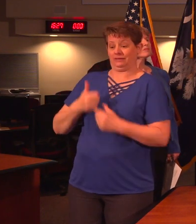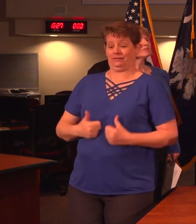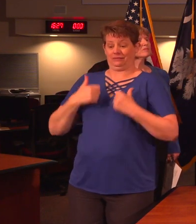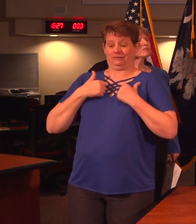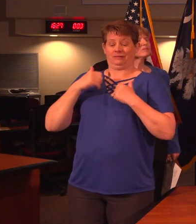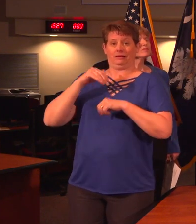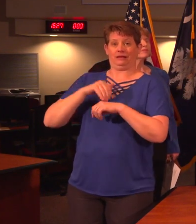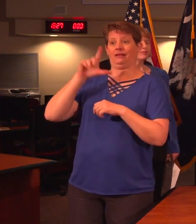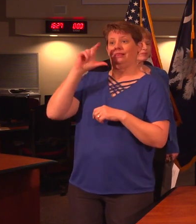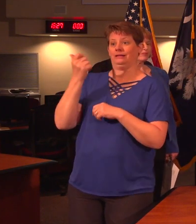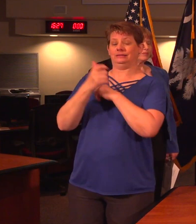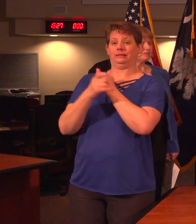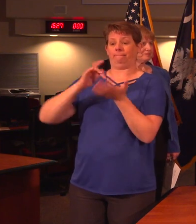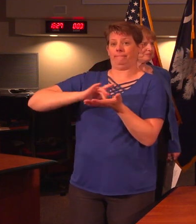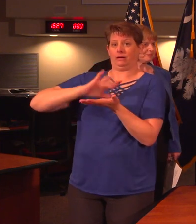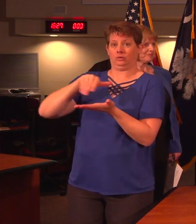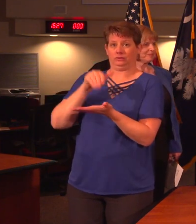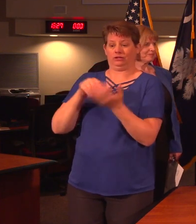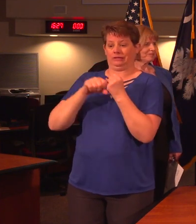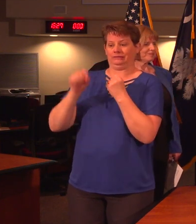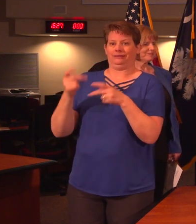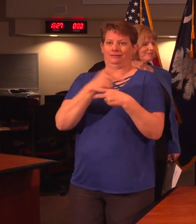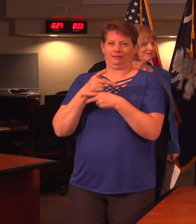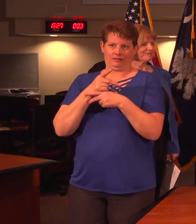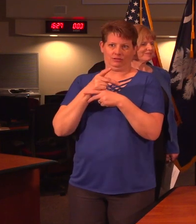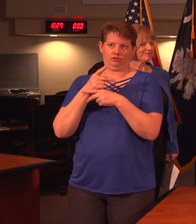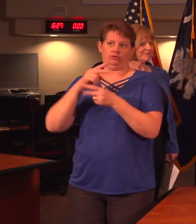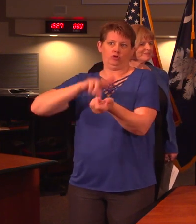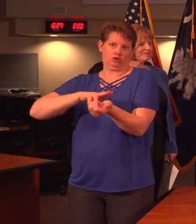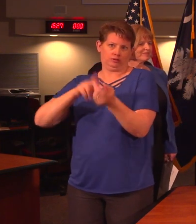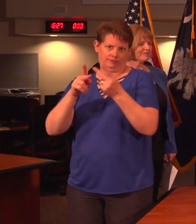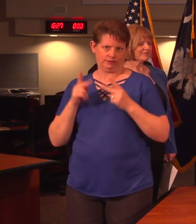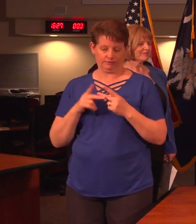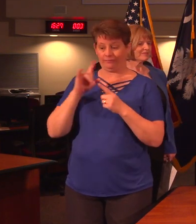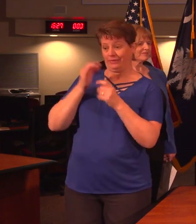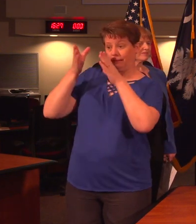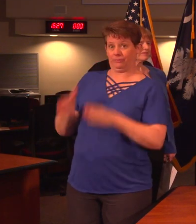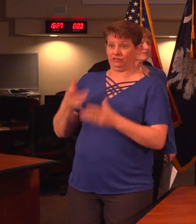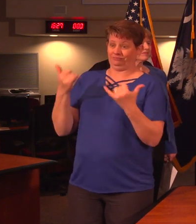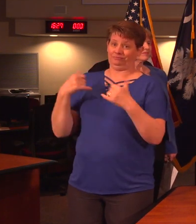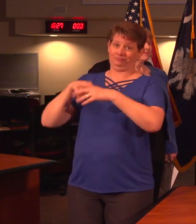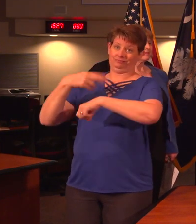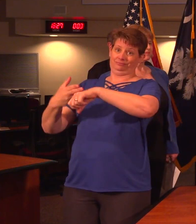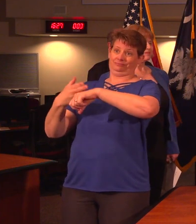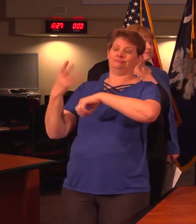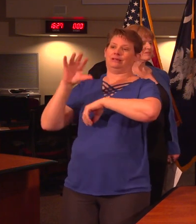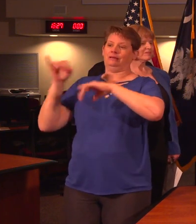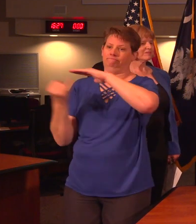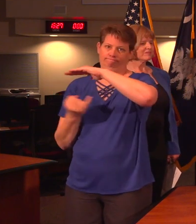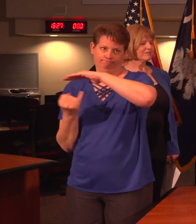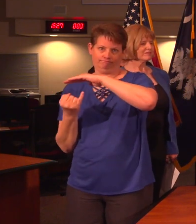Lexington Medical Center Extended Care Skilled Nursing Facility. The individual is currently hospitalized and is isolated